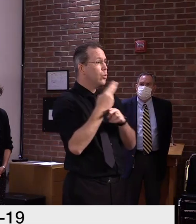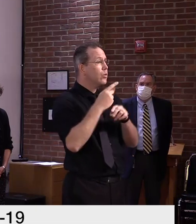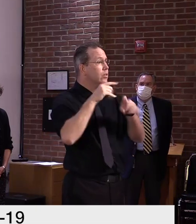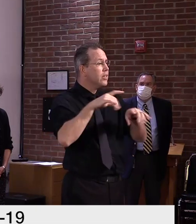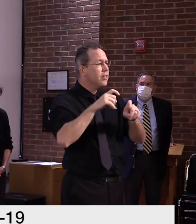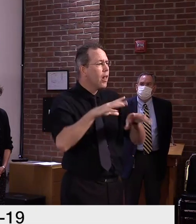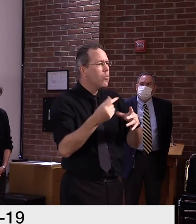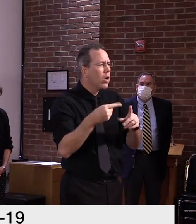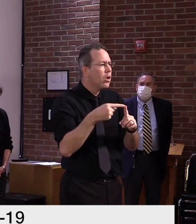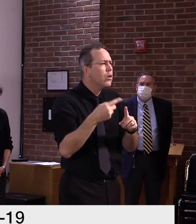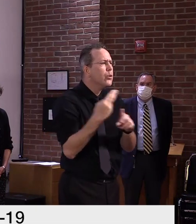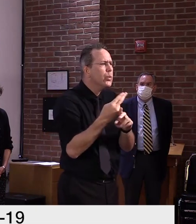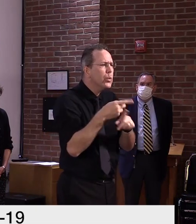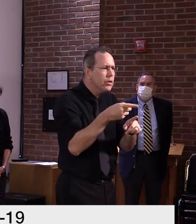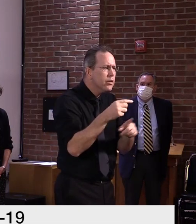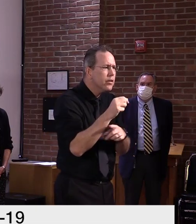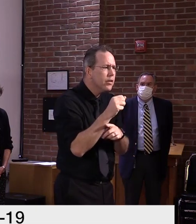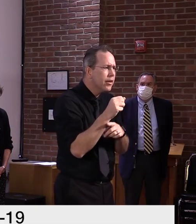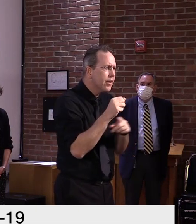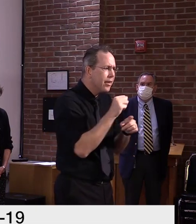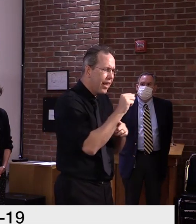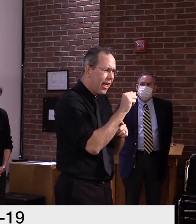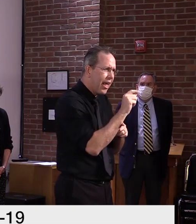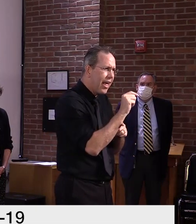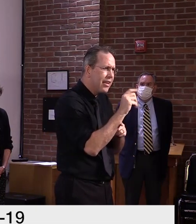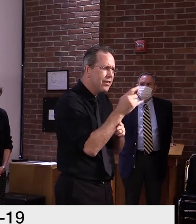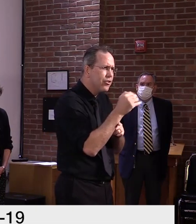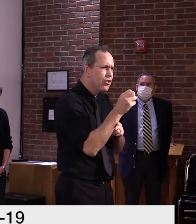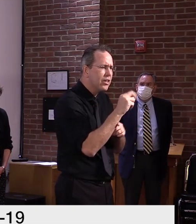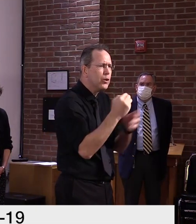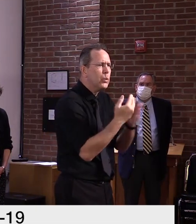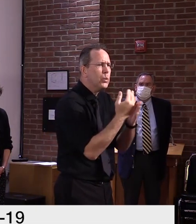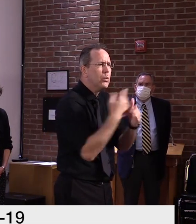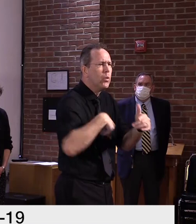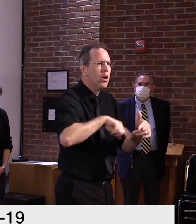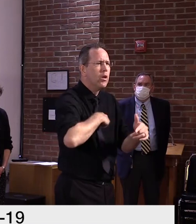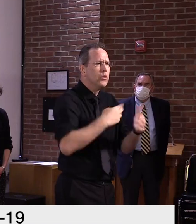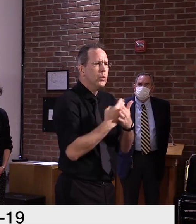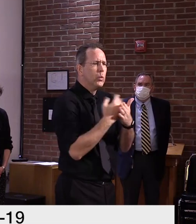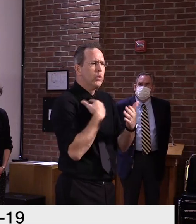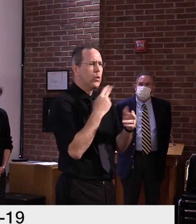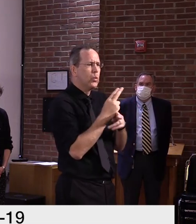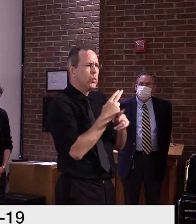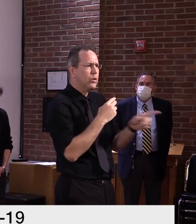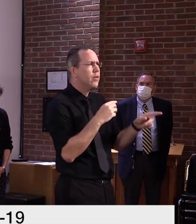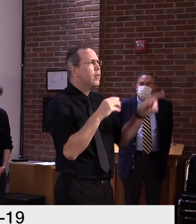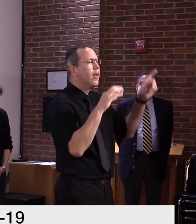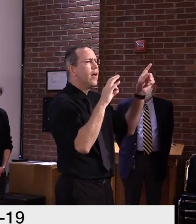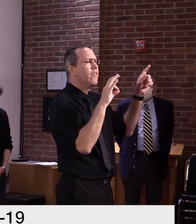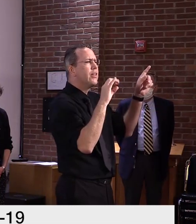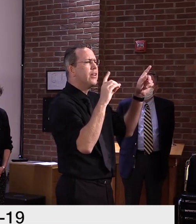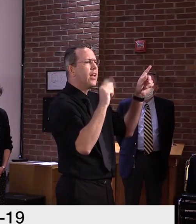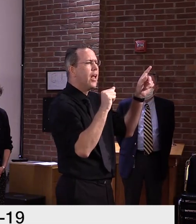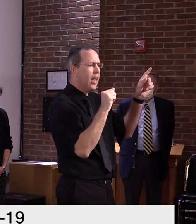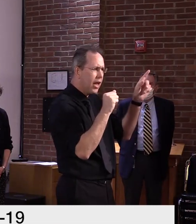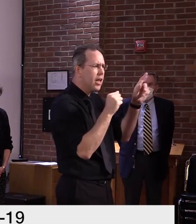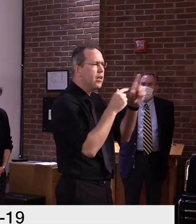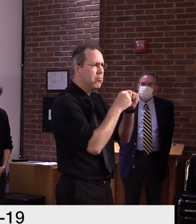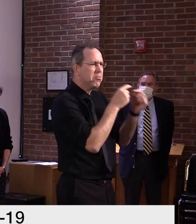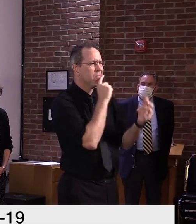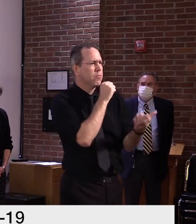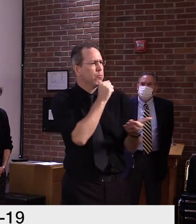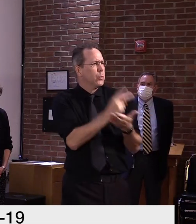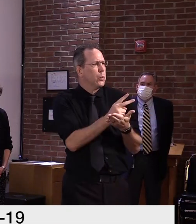only recently approved by the FDA, that provide results much more quickly than PCR tests. They are